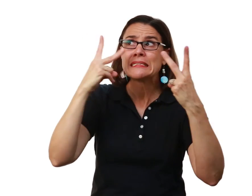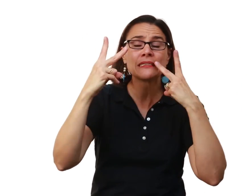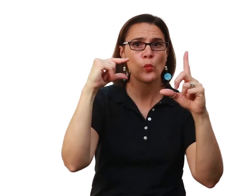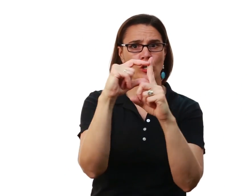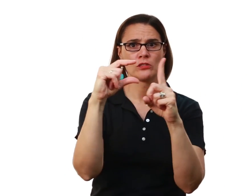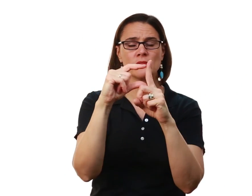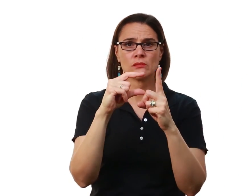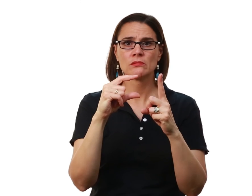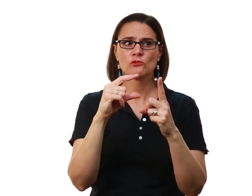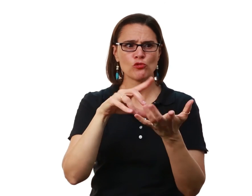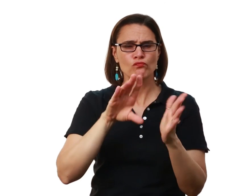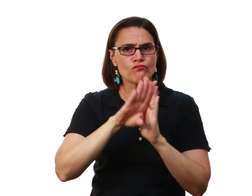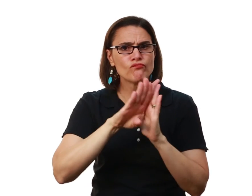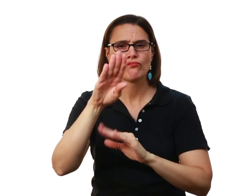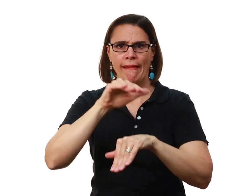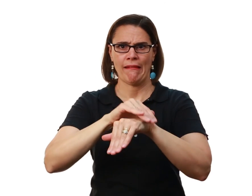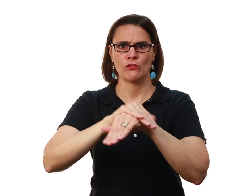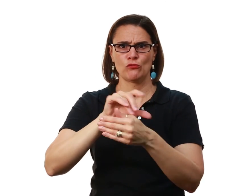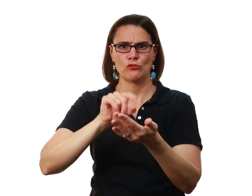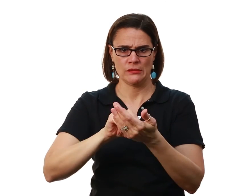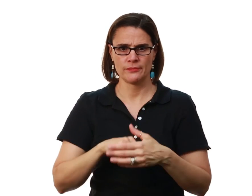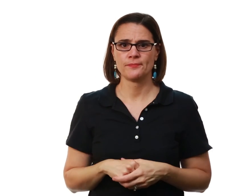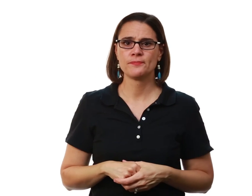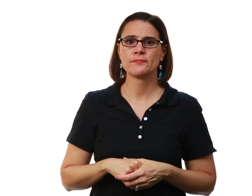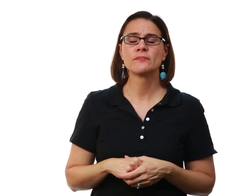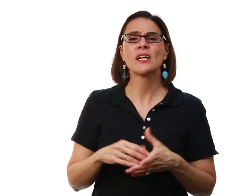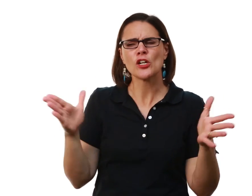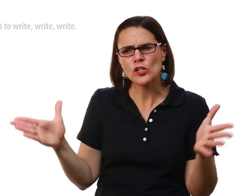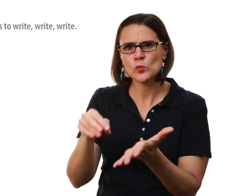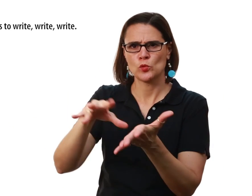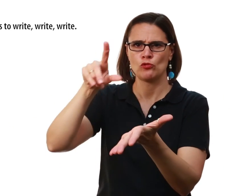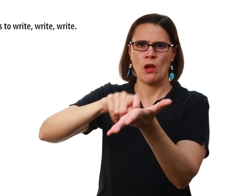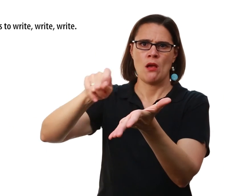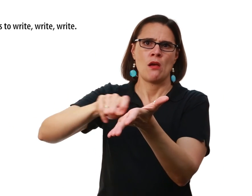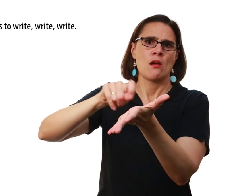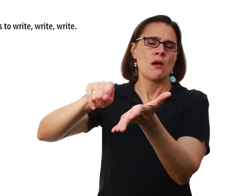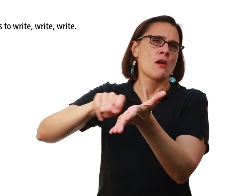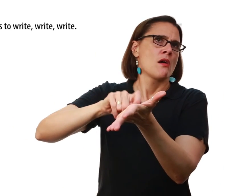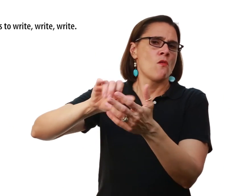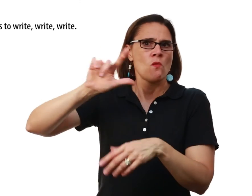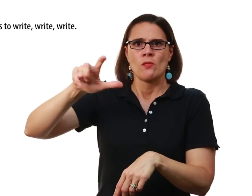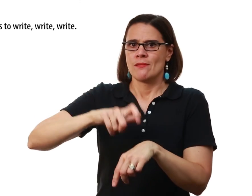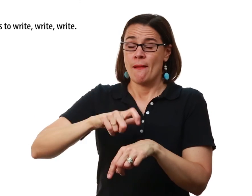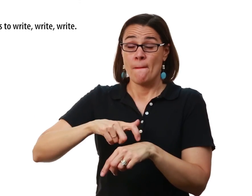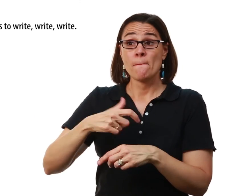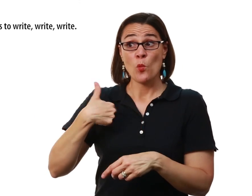see those words So that they can develop Their English print Encourage the students To write all the time We're